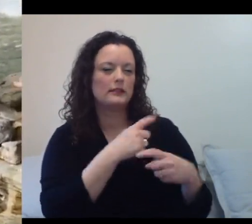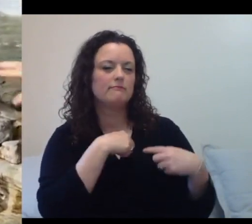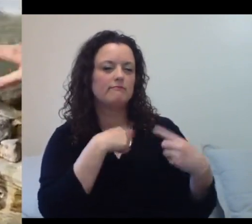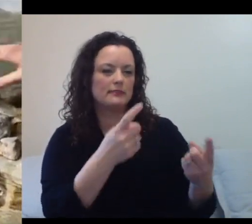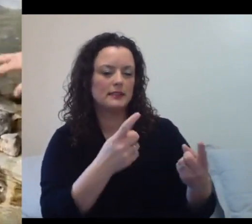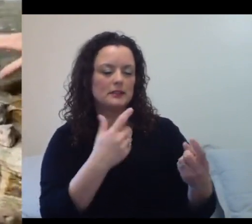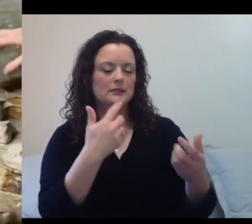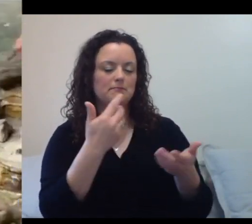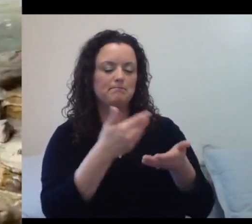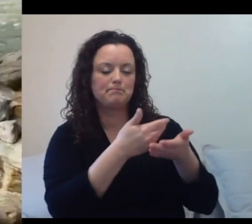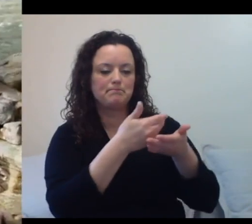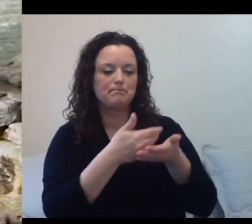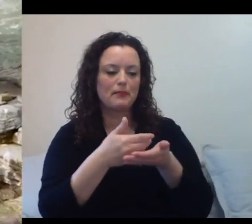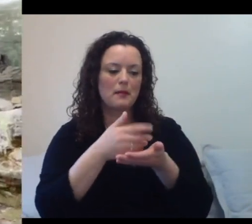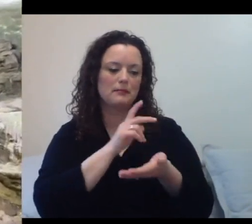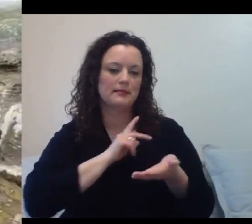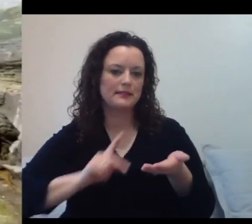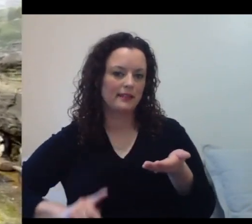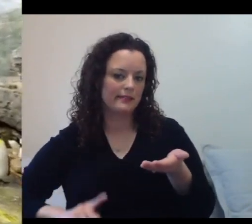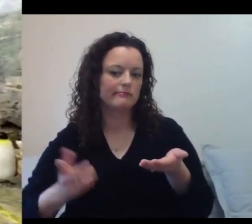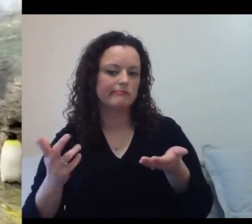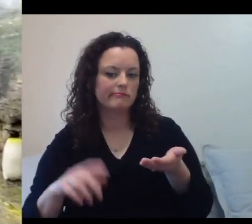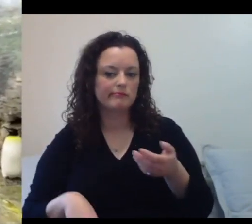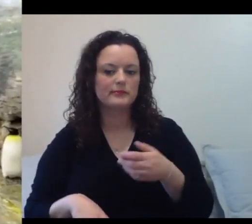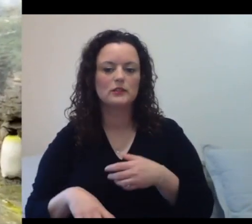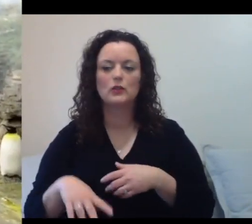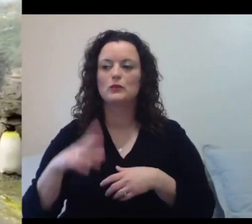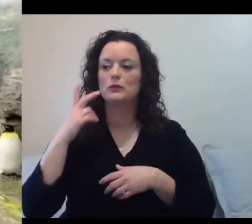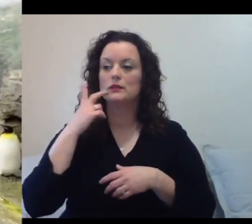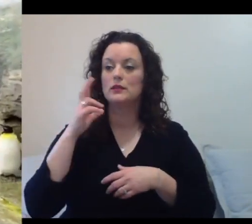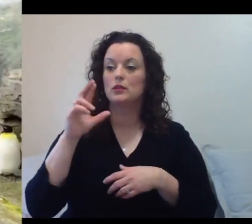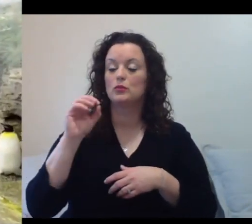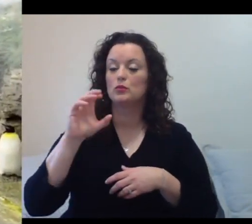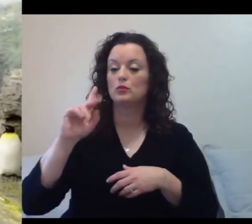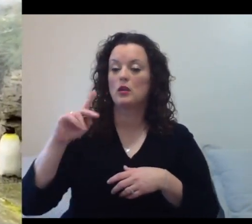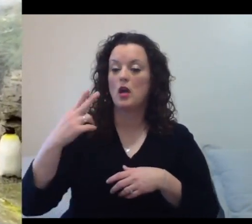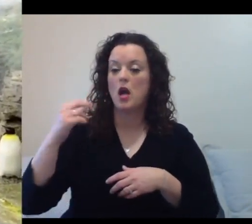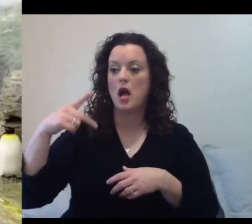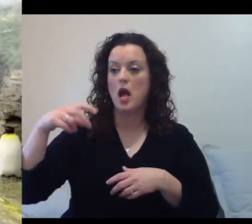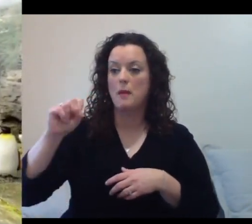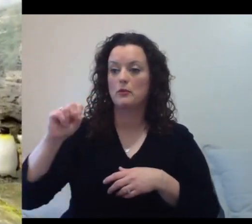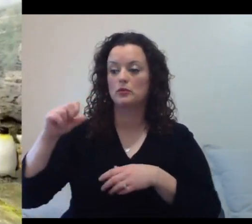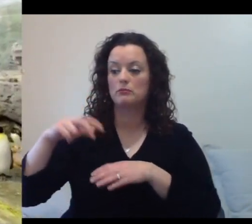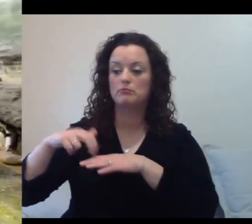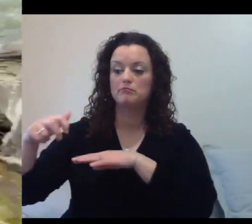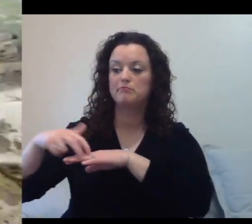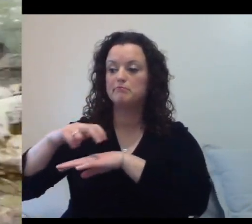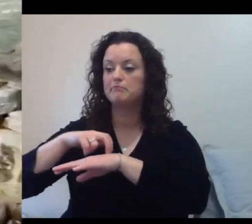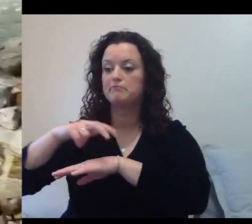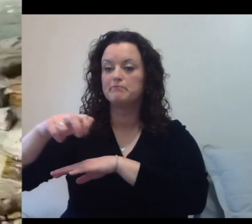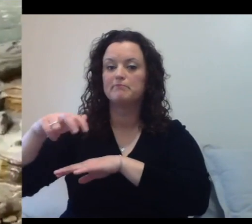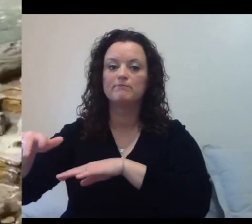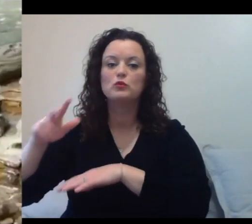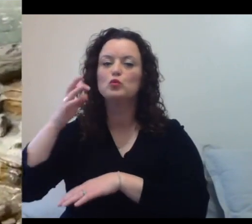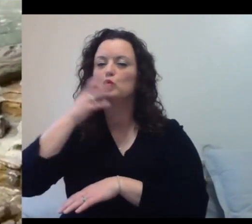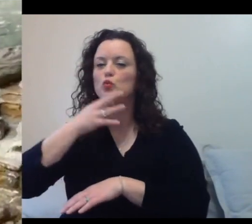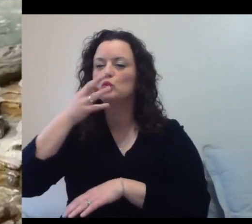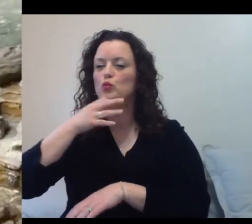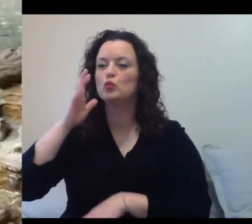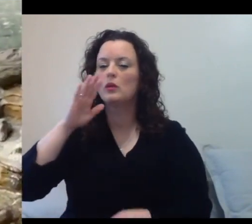rockhoppers over there moving around. Those guys, they're going to be going into breeding season soon. The guys over there making a ton of rackets. Those two are a